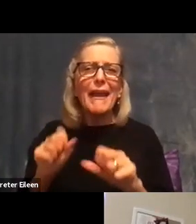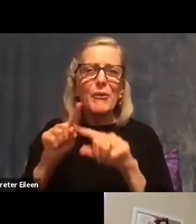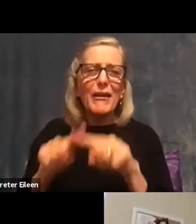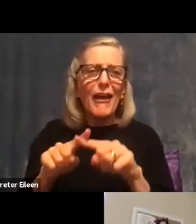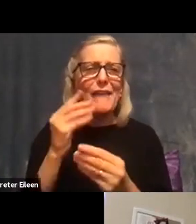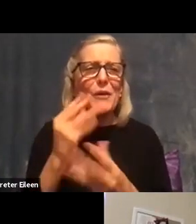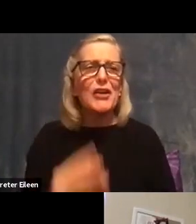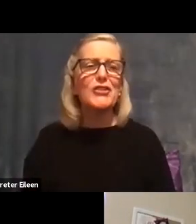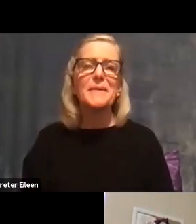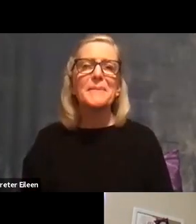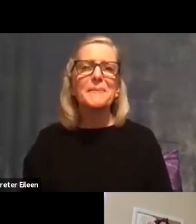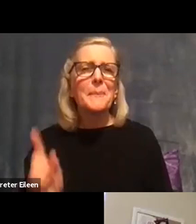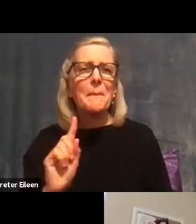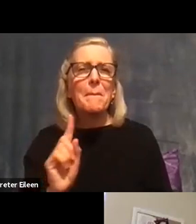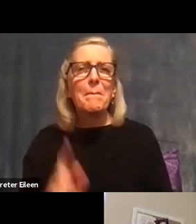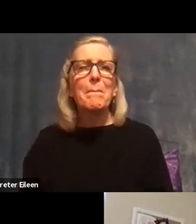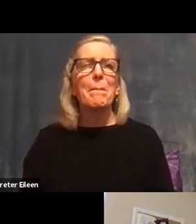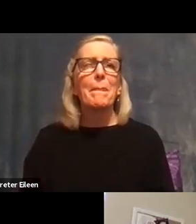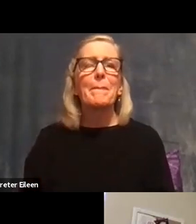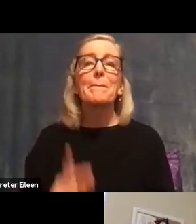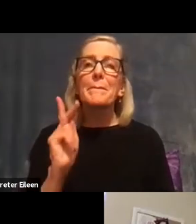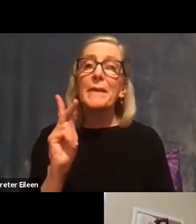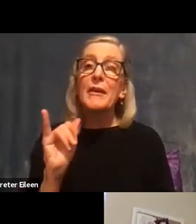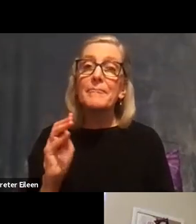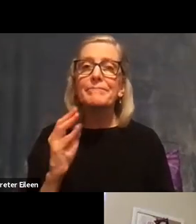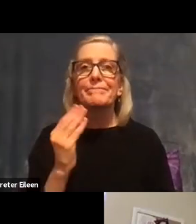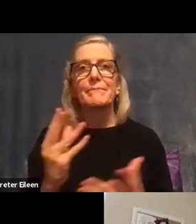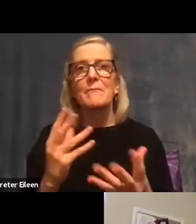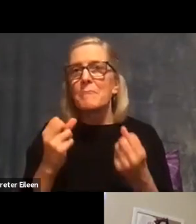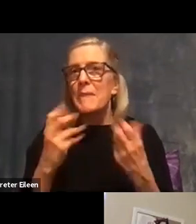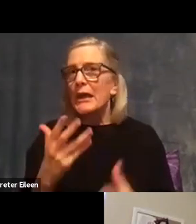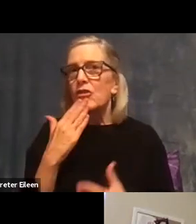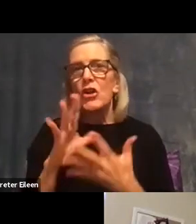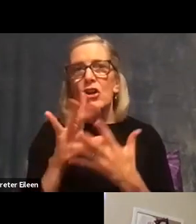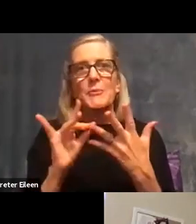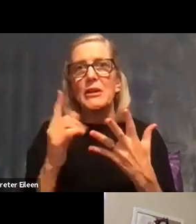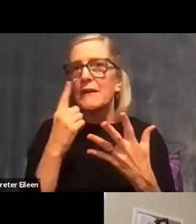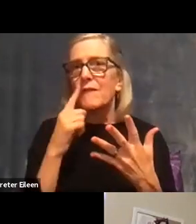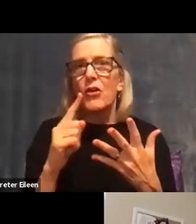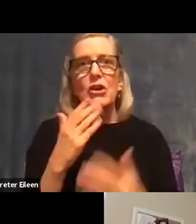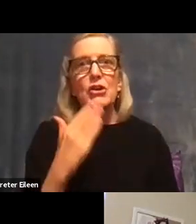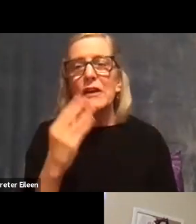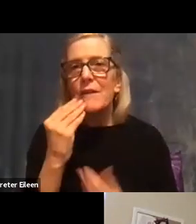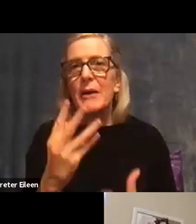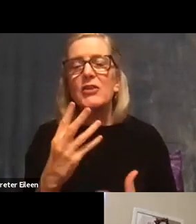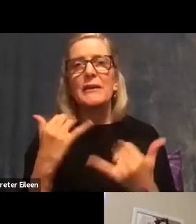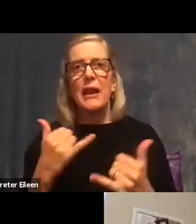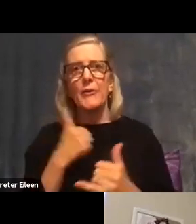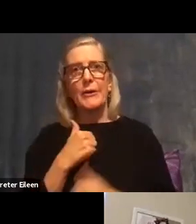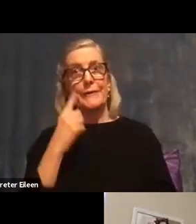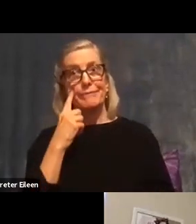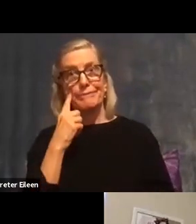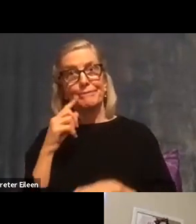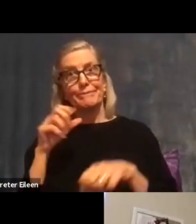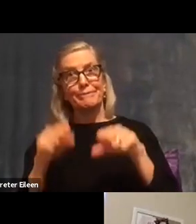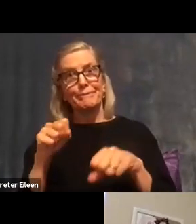Well, there are a lot of good sources for information. I think, you know, we've become so cynical about misinformation and my presentation probably